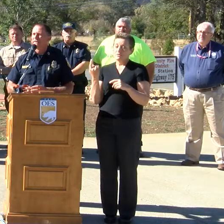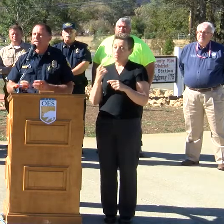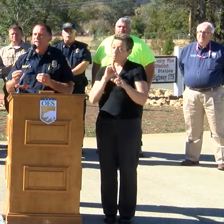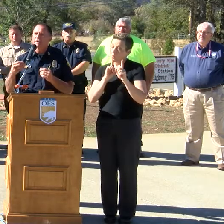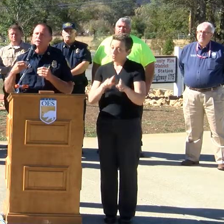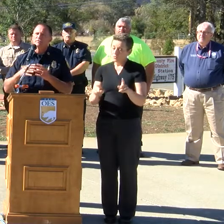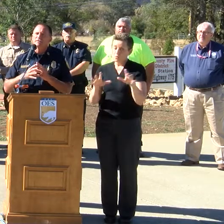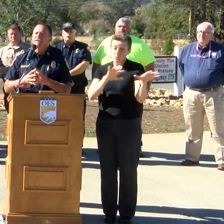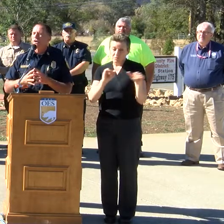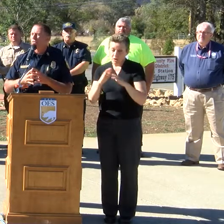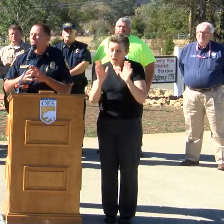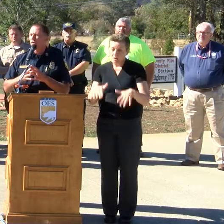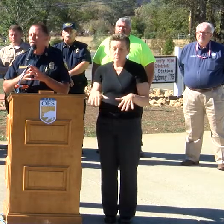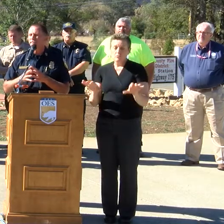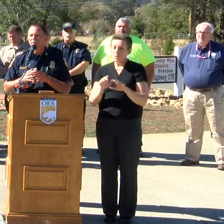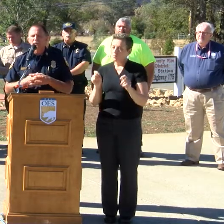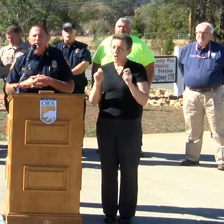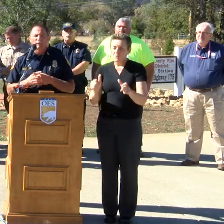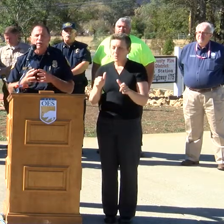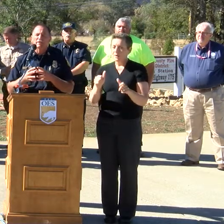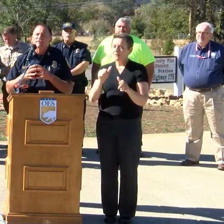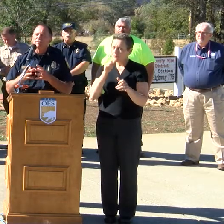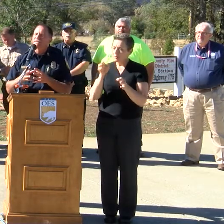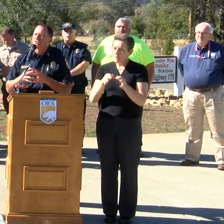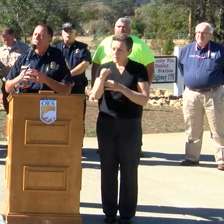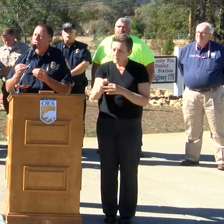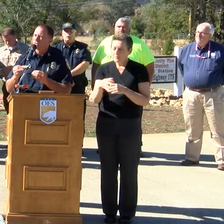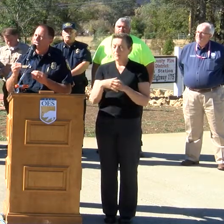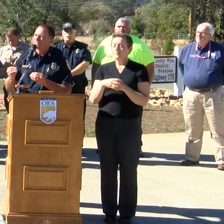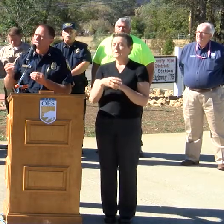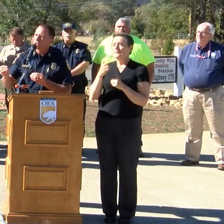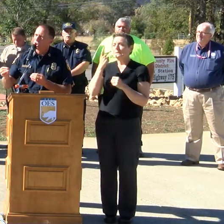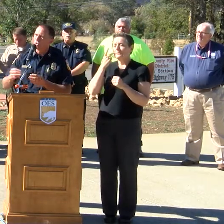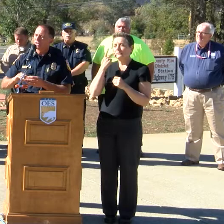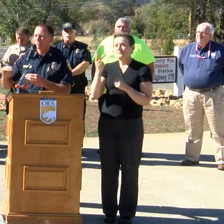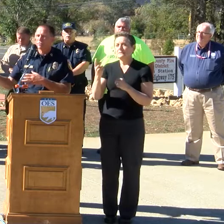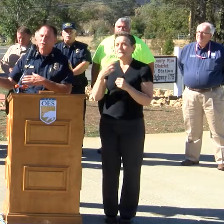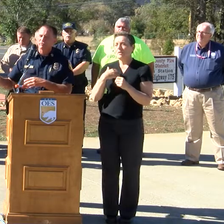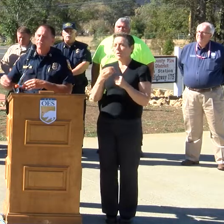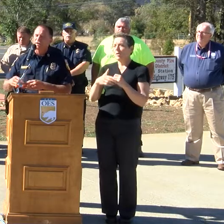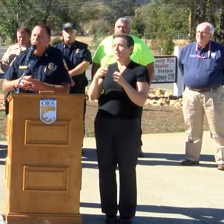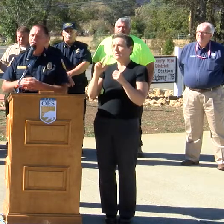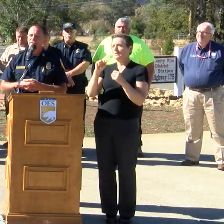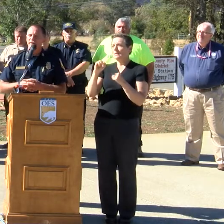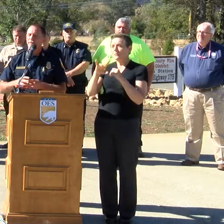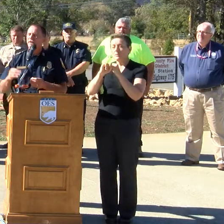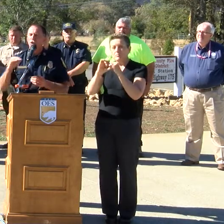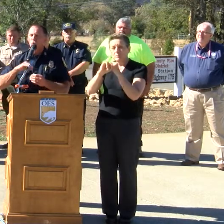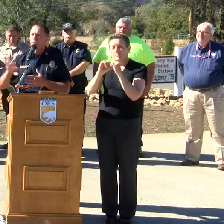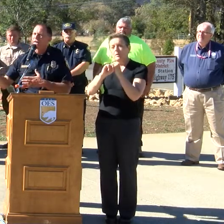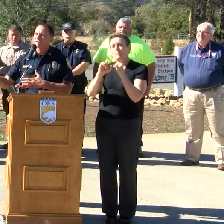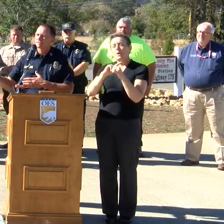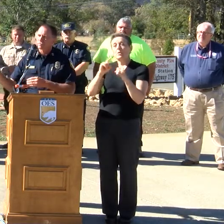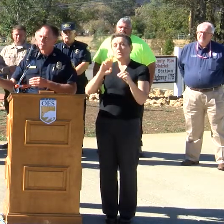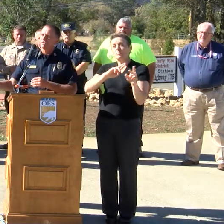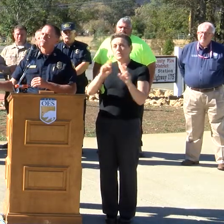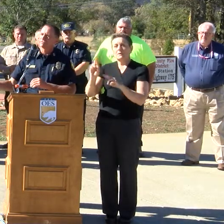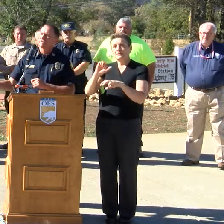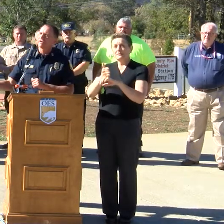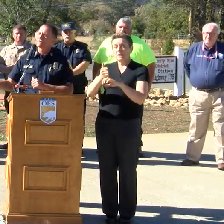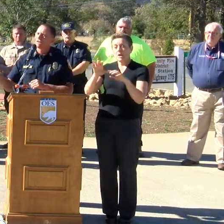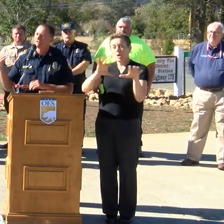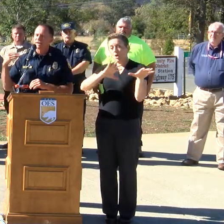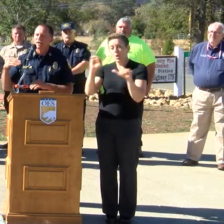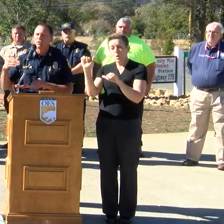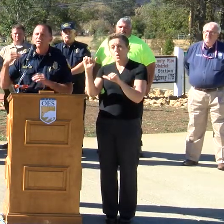early. You've seen our public information about ready, set, go, and that's preparing for fire ahead of time. We're past the preparing